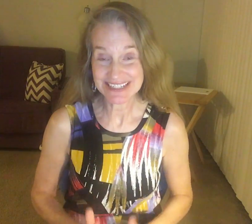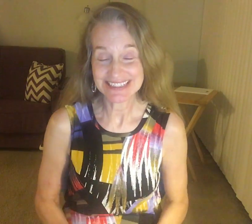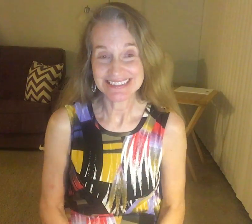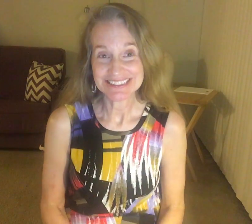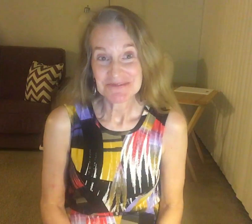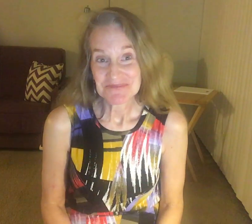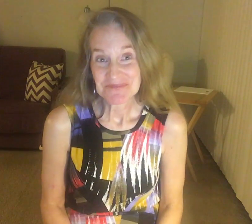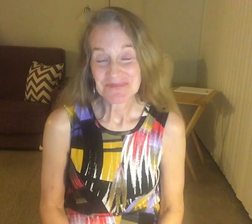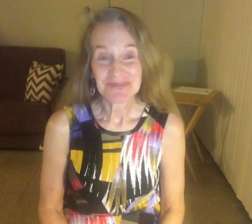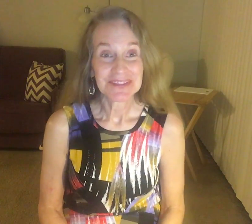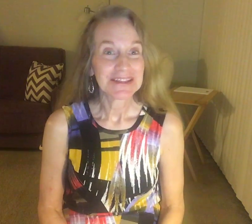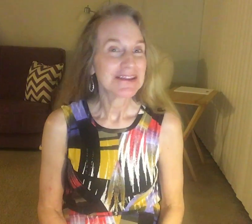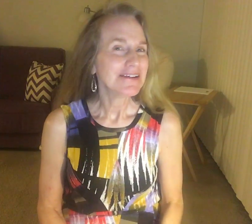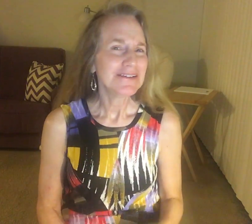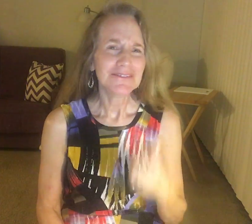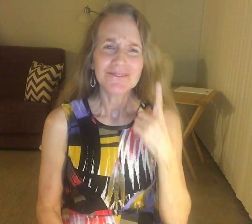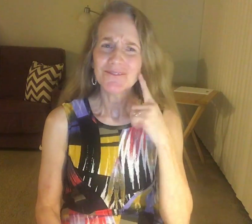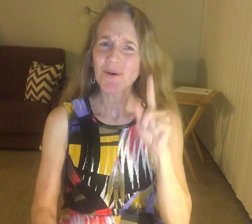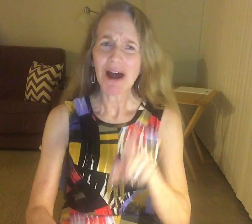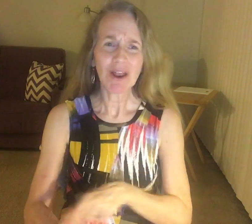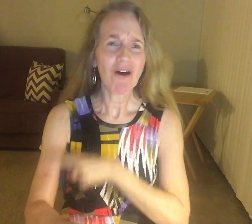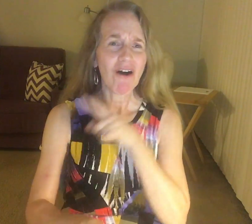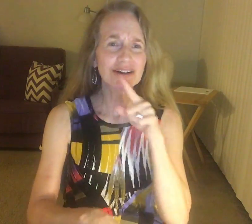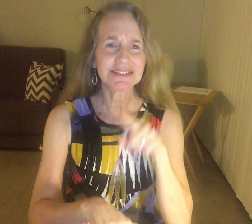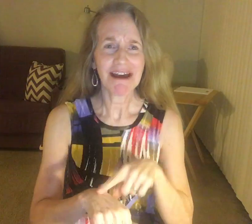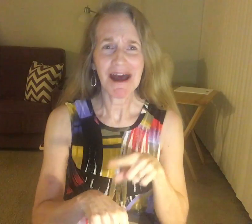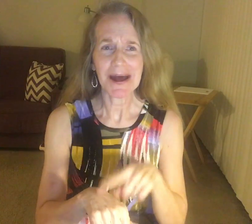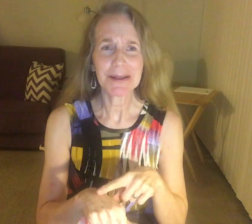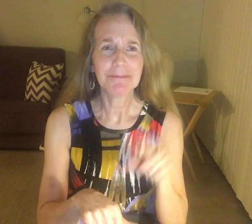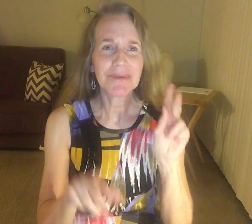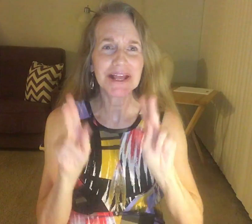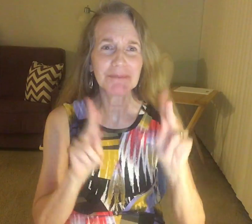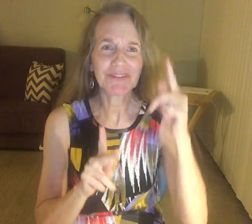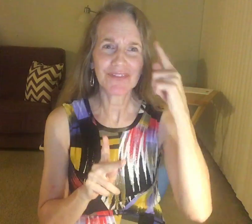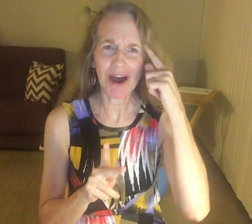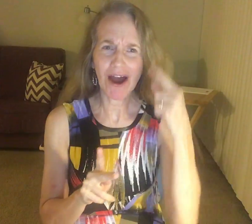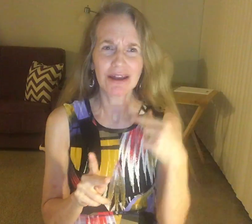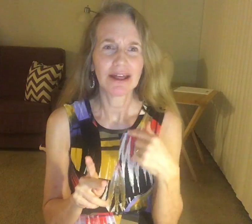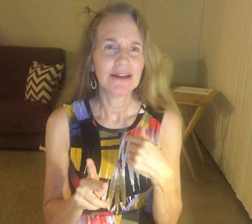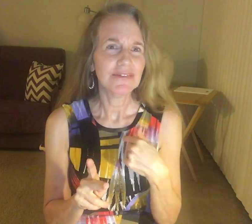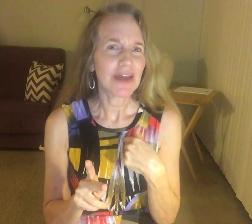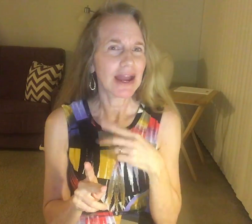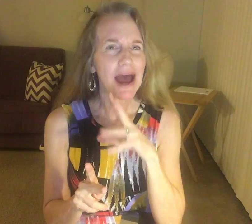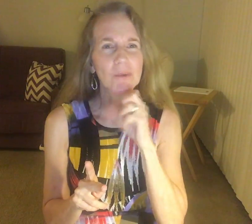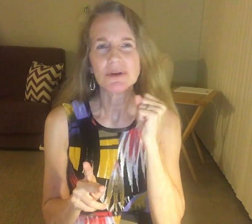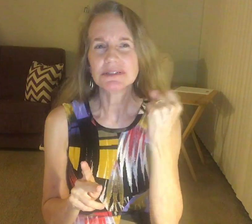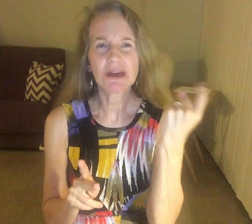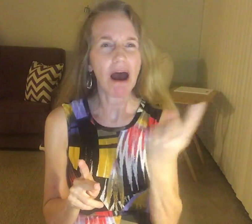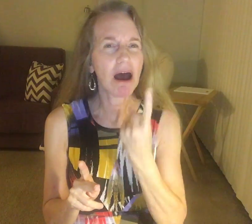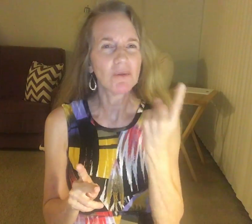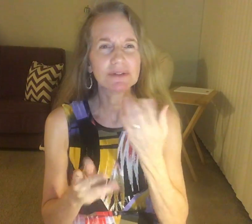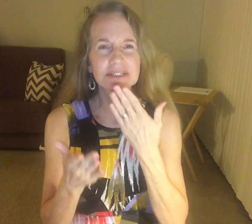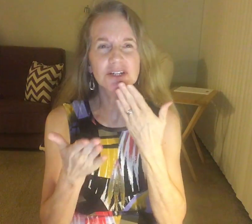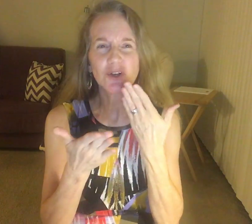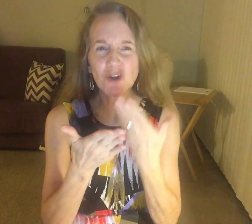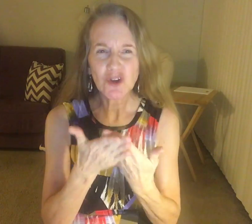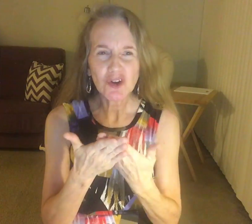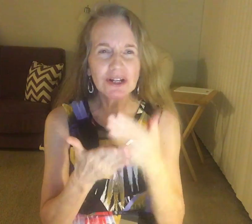For a long time, people thought that I was already a good